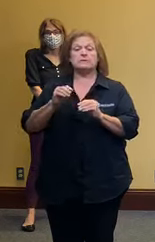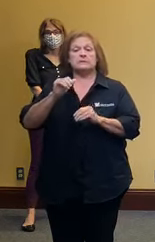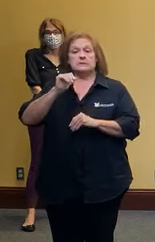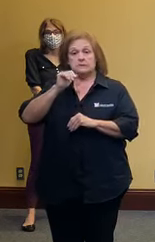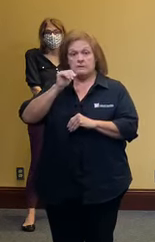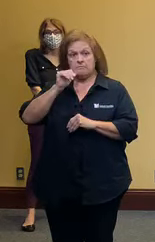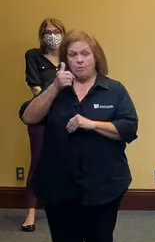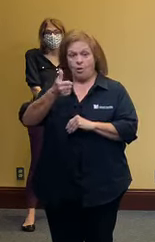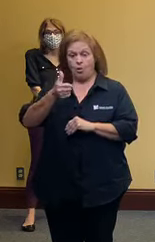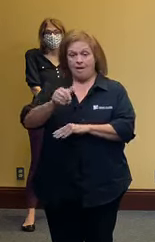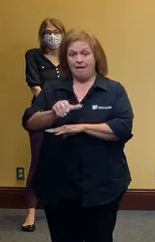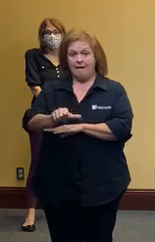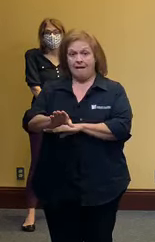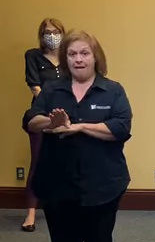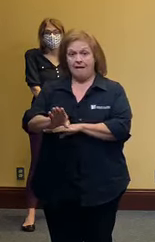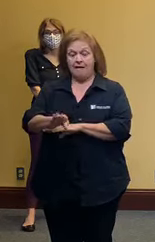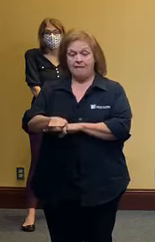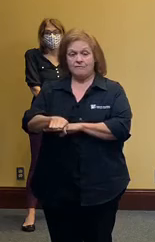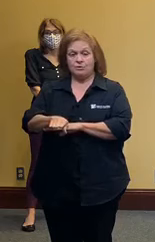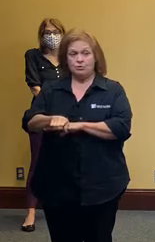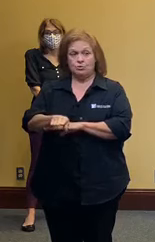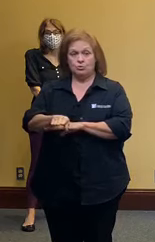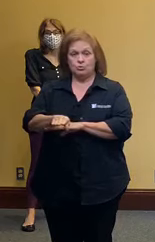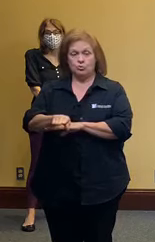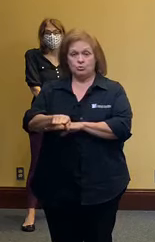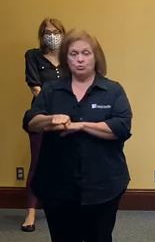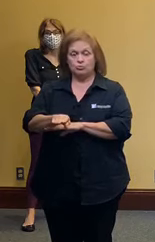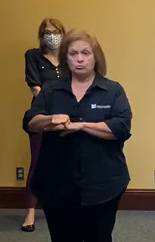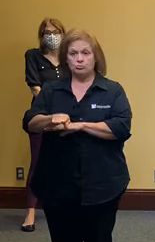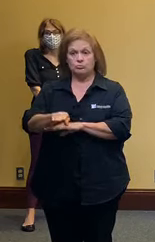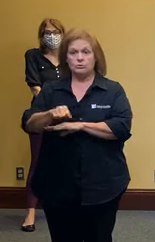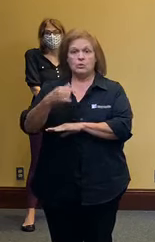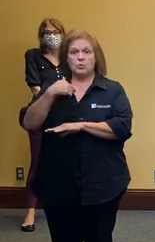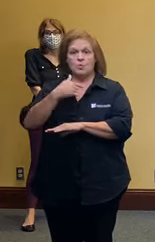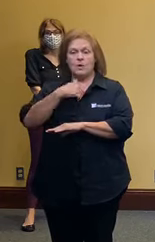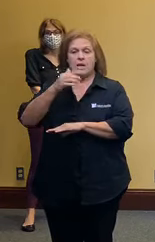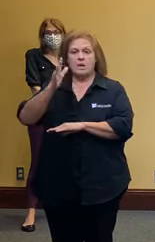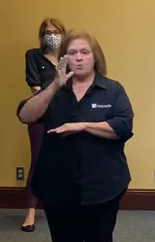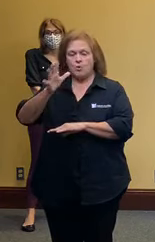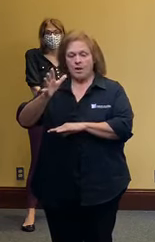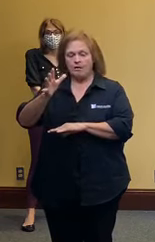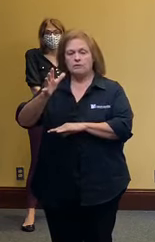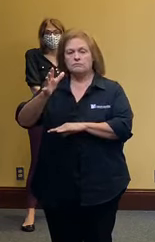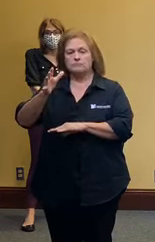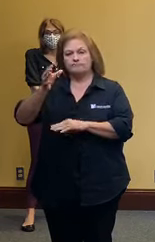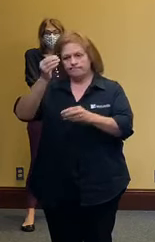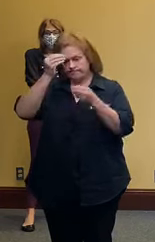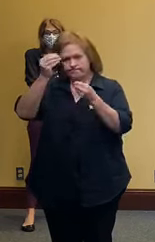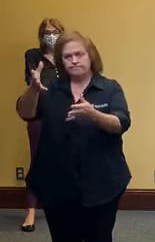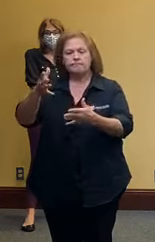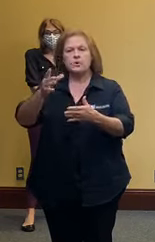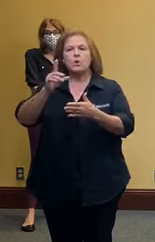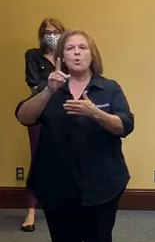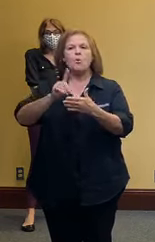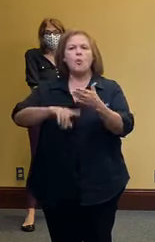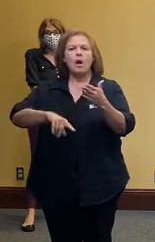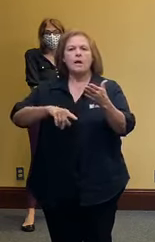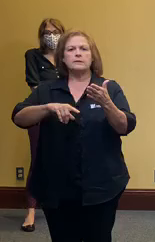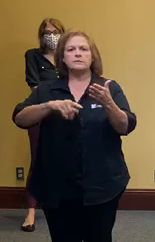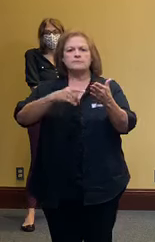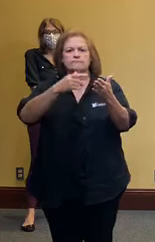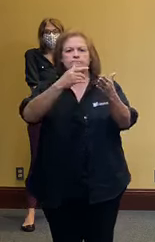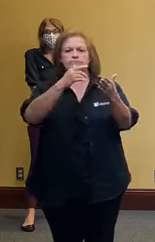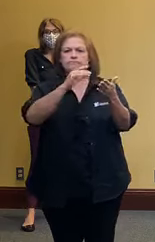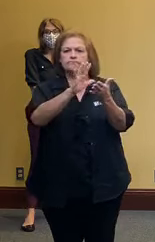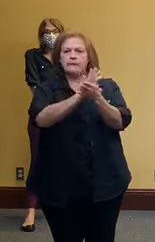uh afternoon for where we will unveil a comprehensive uh guidance or guidelines from the city